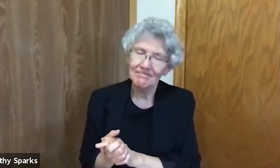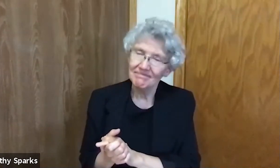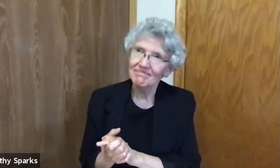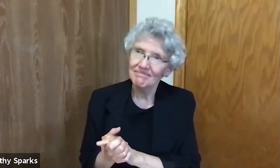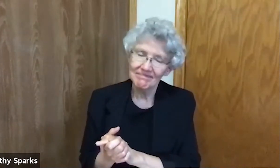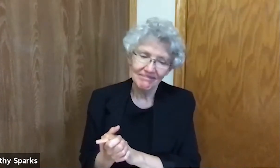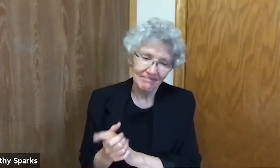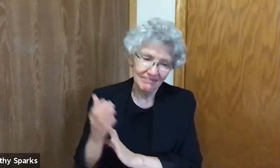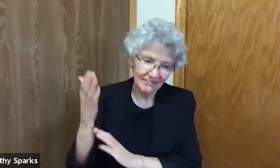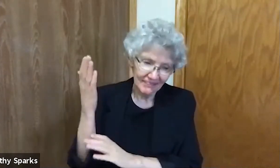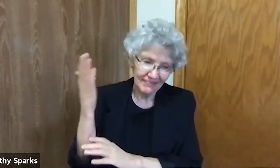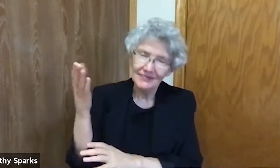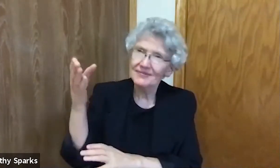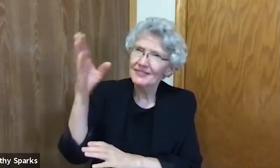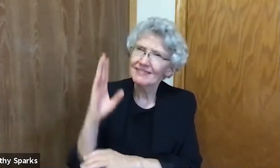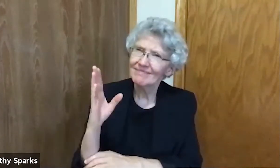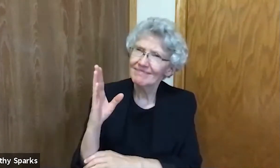And the offerings that we bring to God, let us pray.